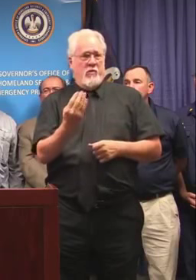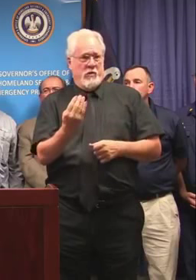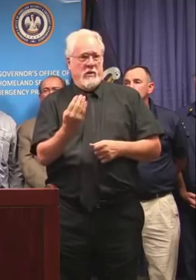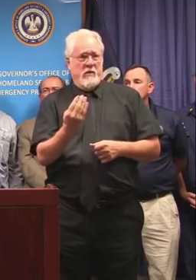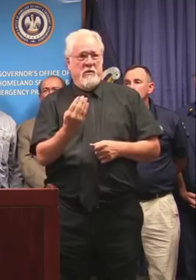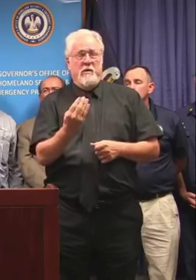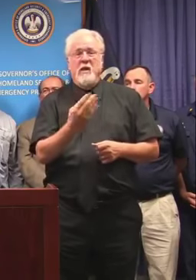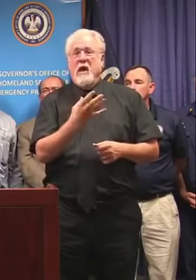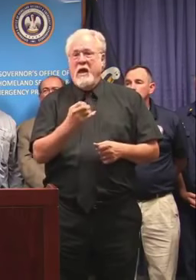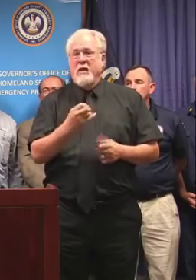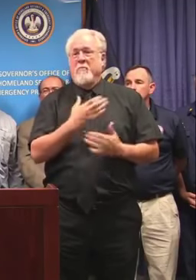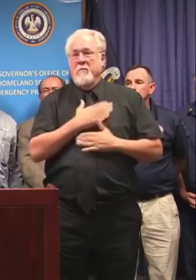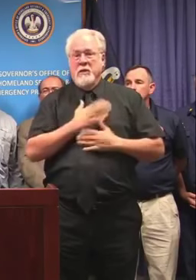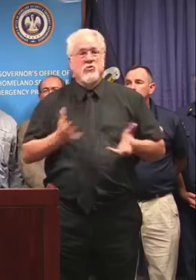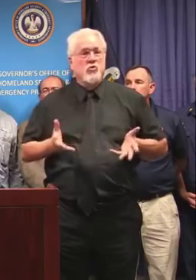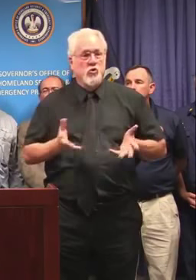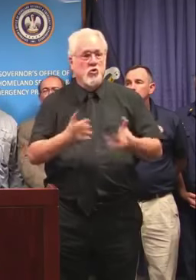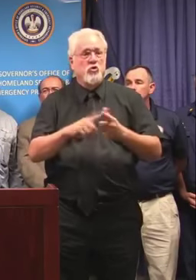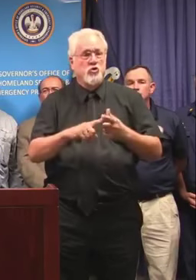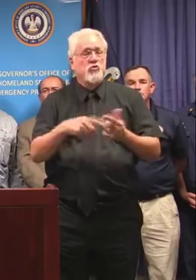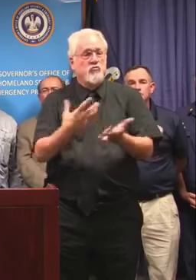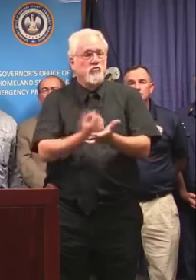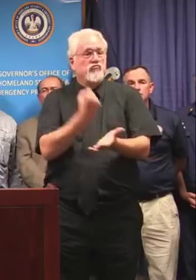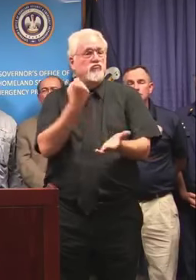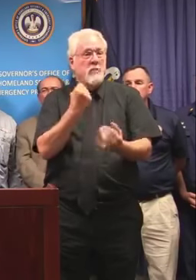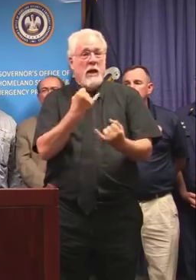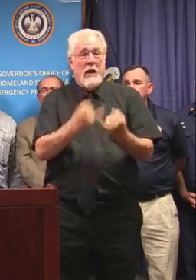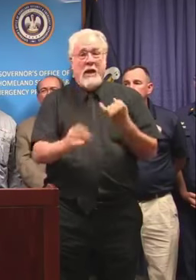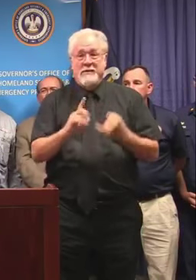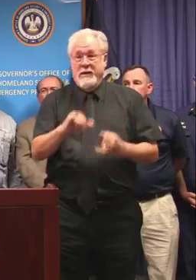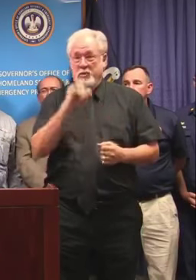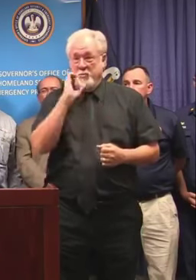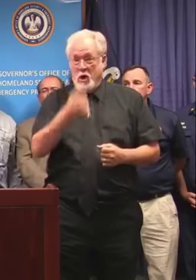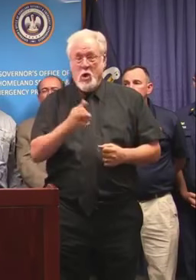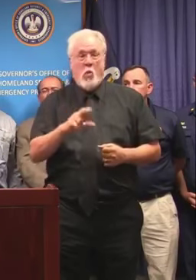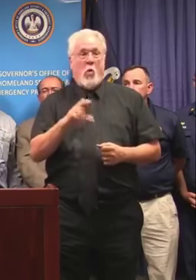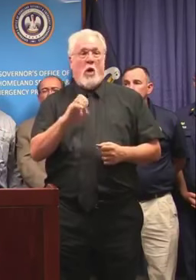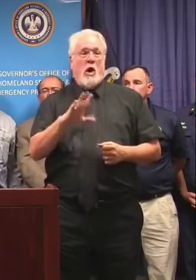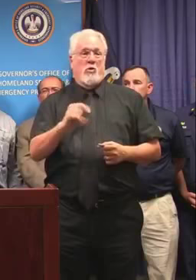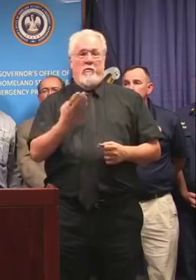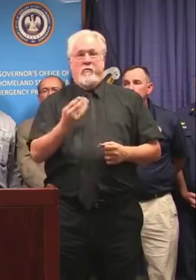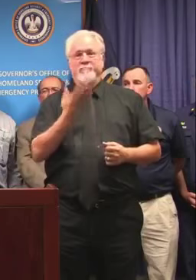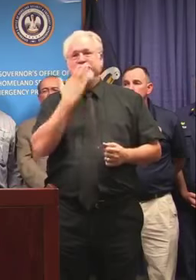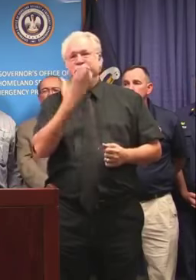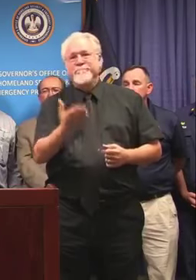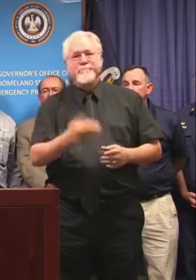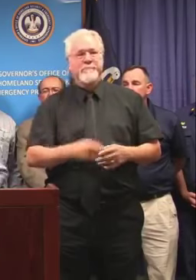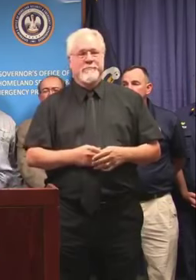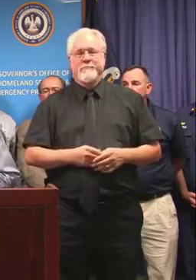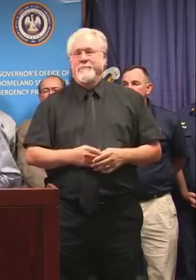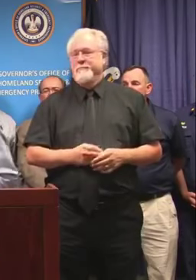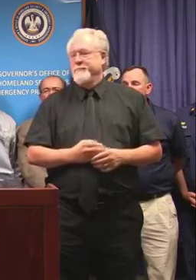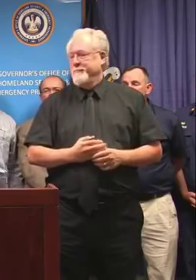and we'd please urge you to either take advantage of the last day tomorrow or October 14th. So thank you very much.